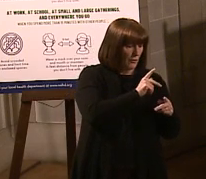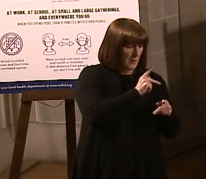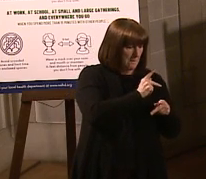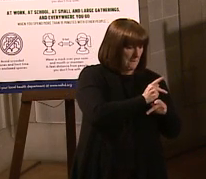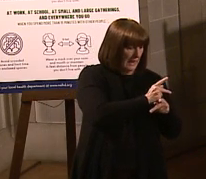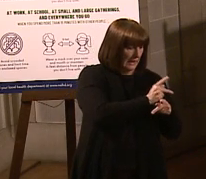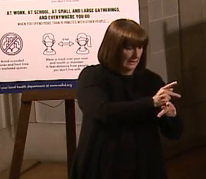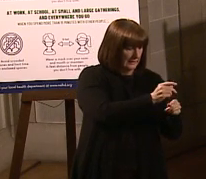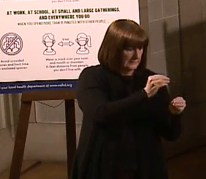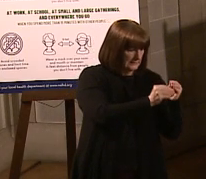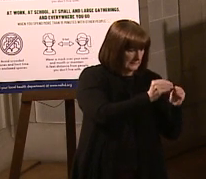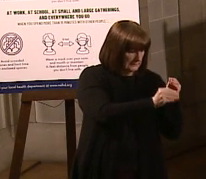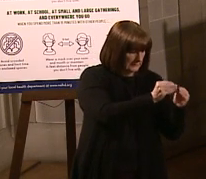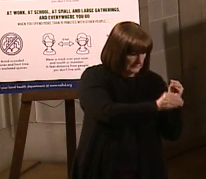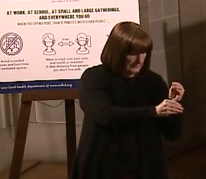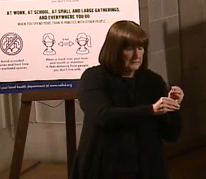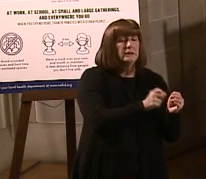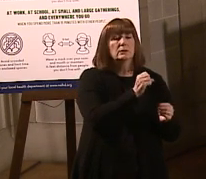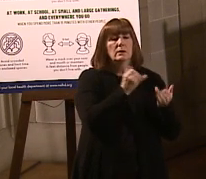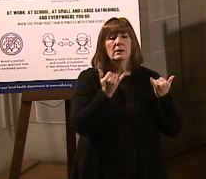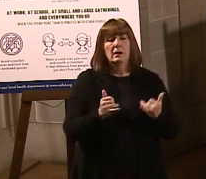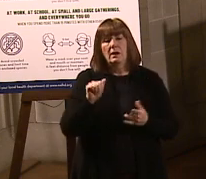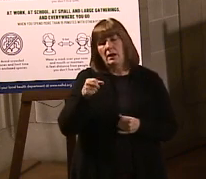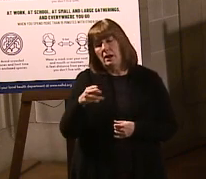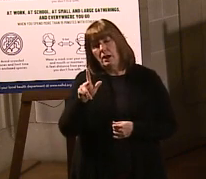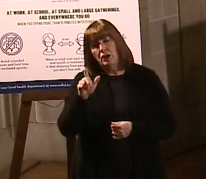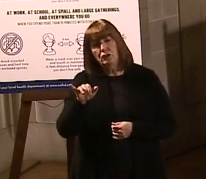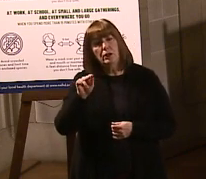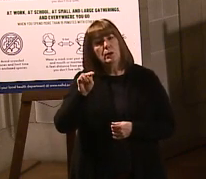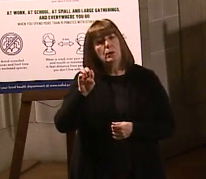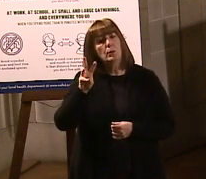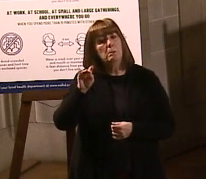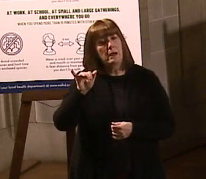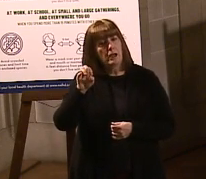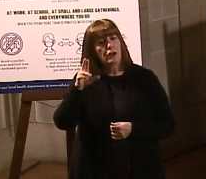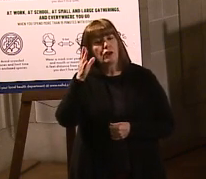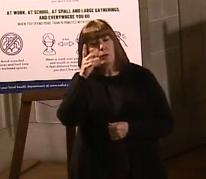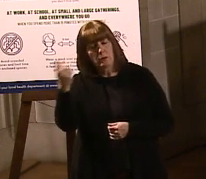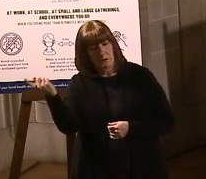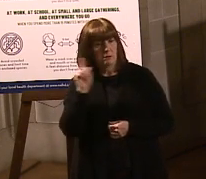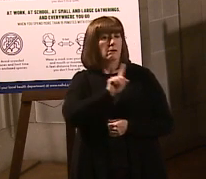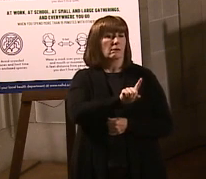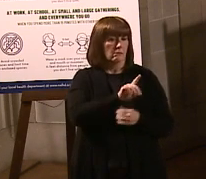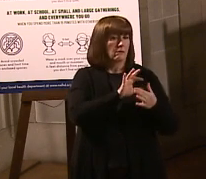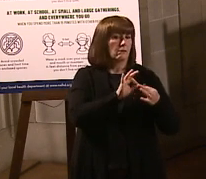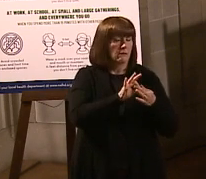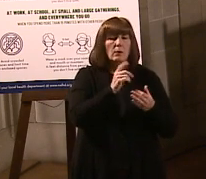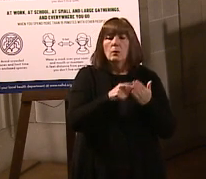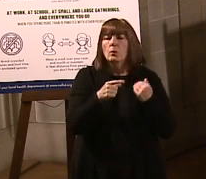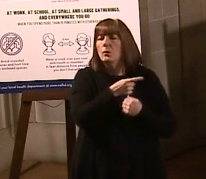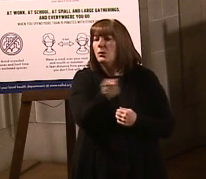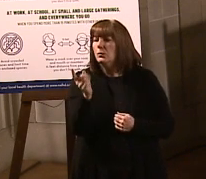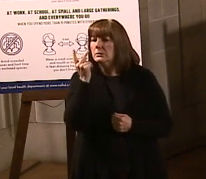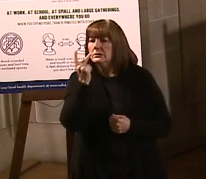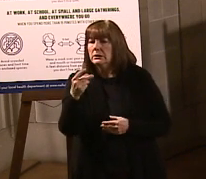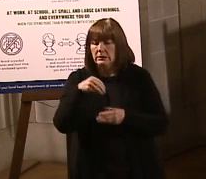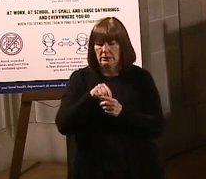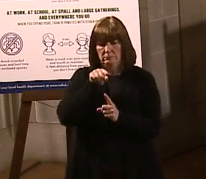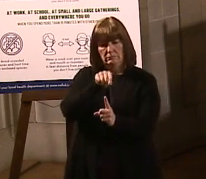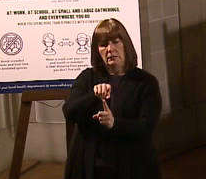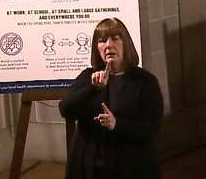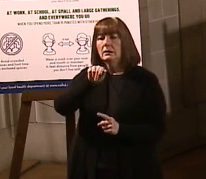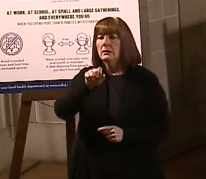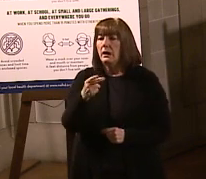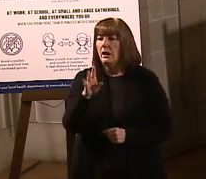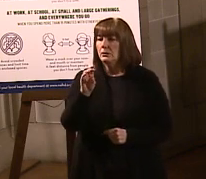strategist, Ashley Newmeyer, also from the Department of Health and Human Services, is going to be coming up and talking a little bit about what you're going to be seeing in the dashboard going